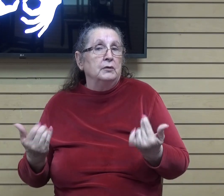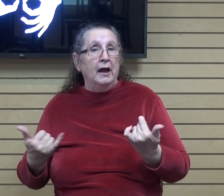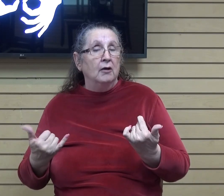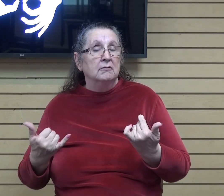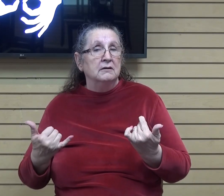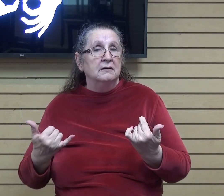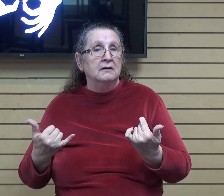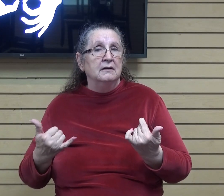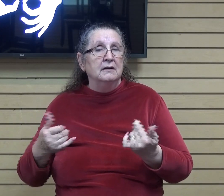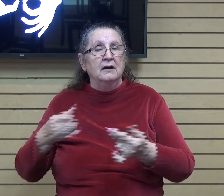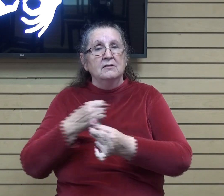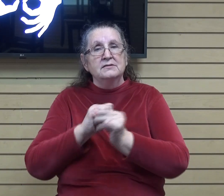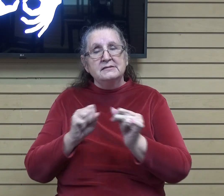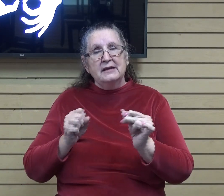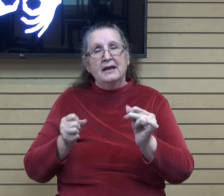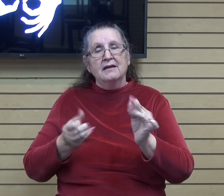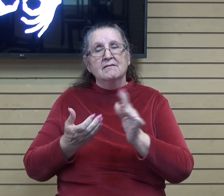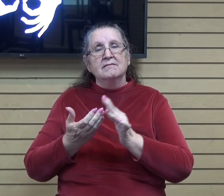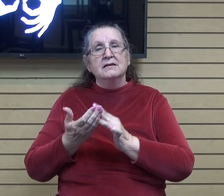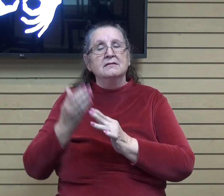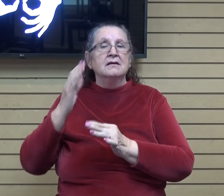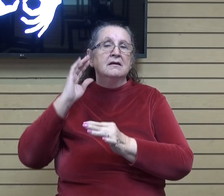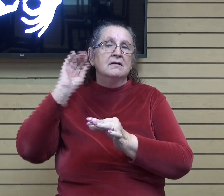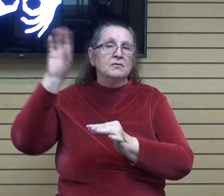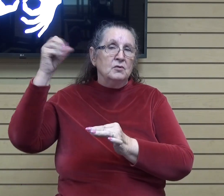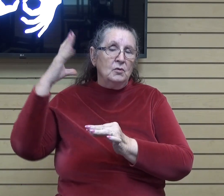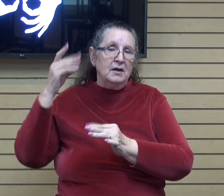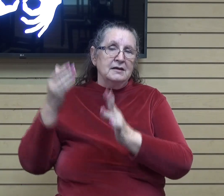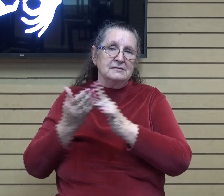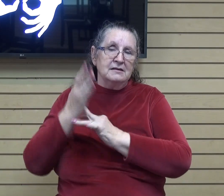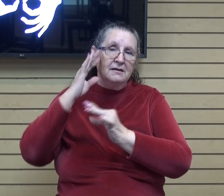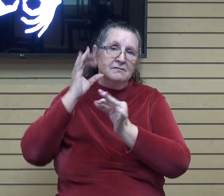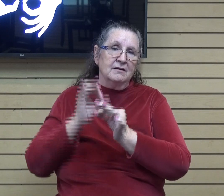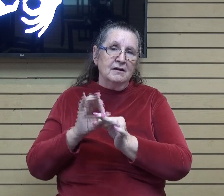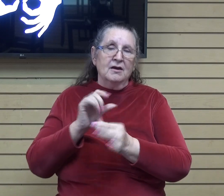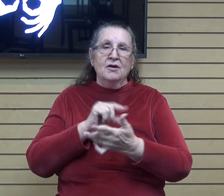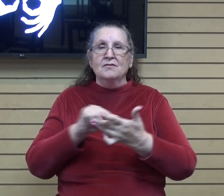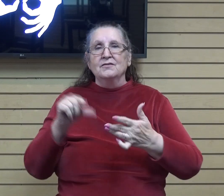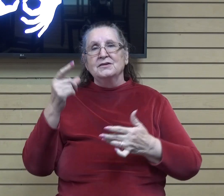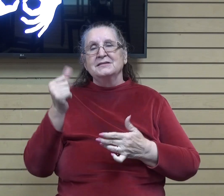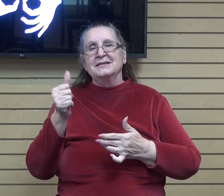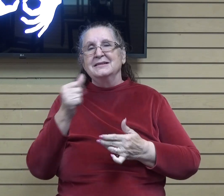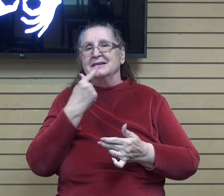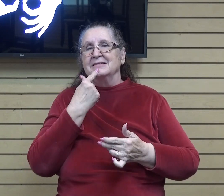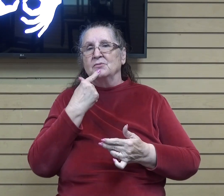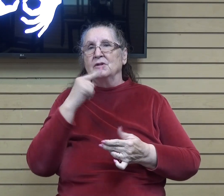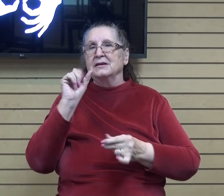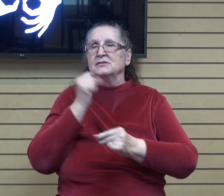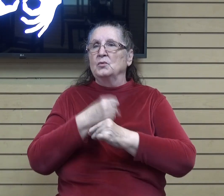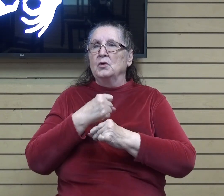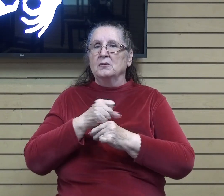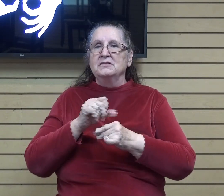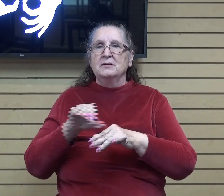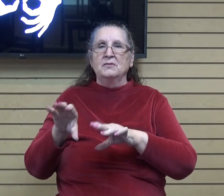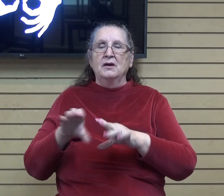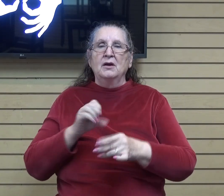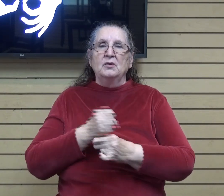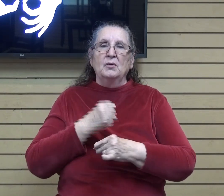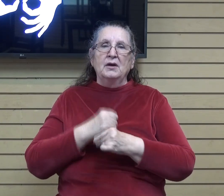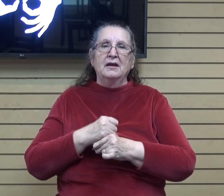by God's grace. And now what? And verse 10 tells us what to do. We're his workmanship, created in Christ Jesus for good works,